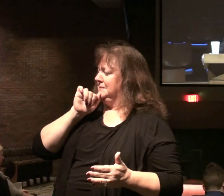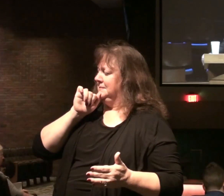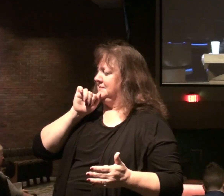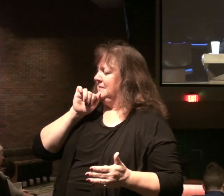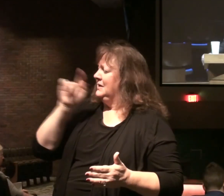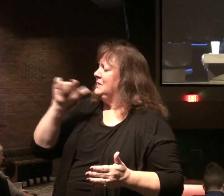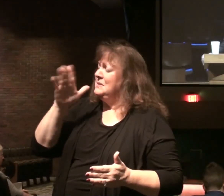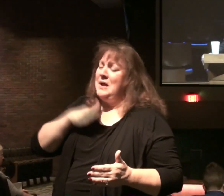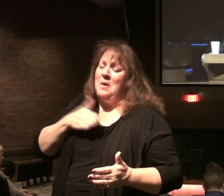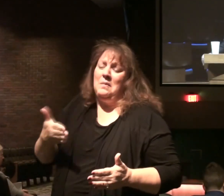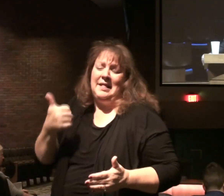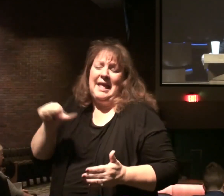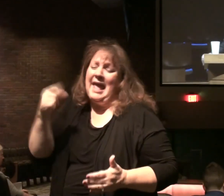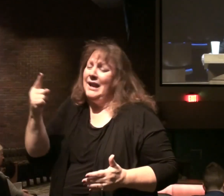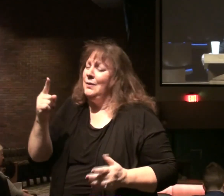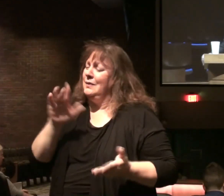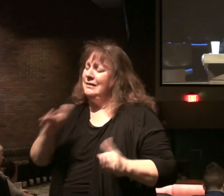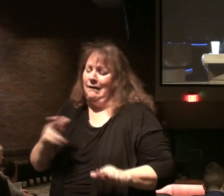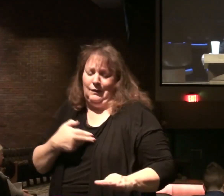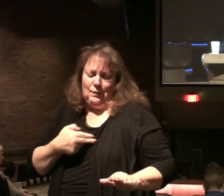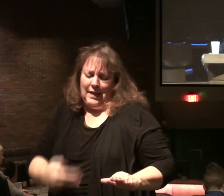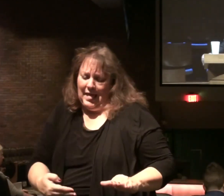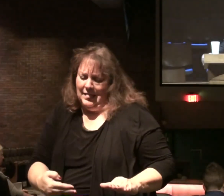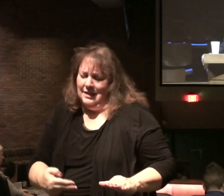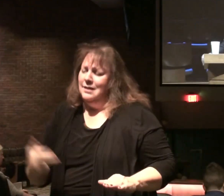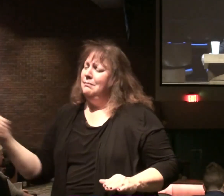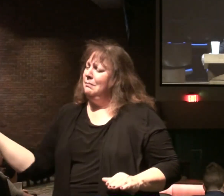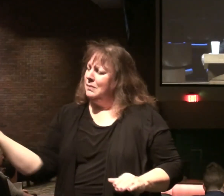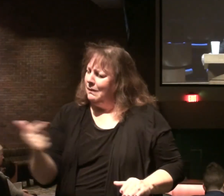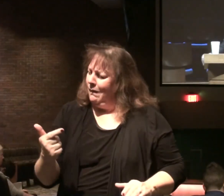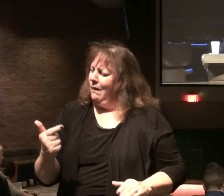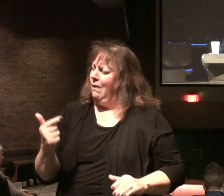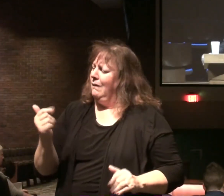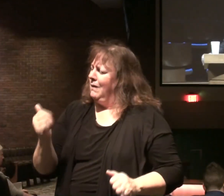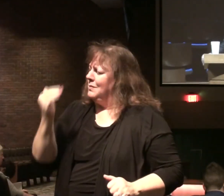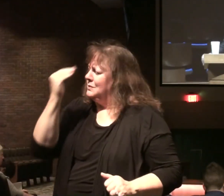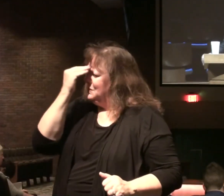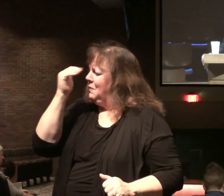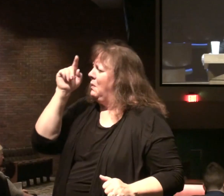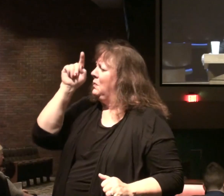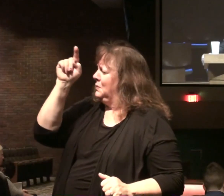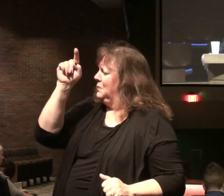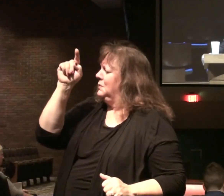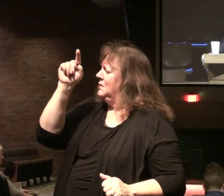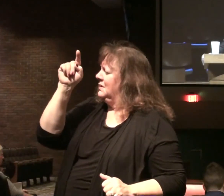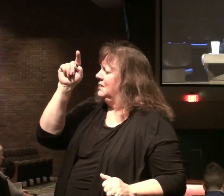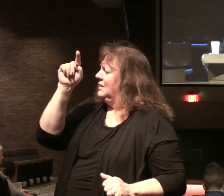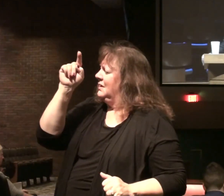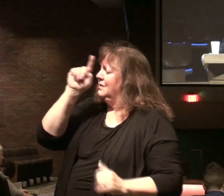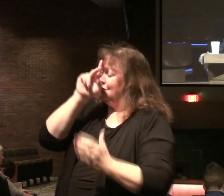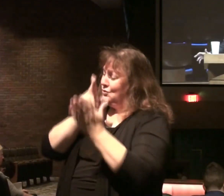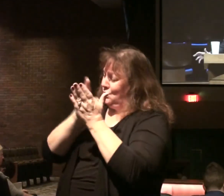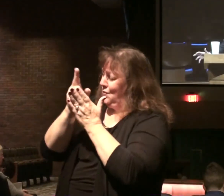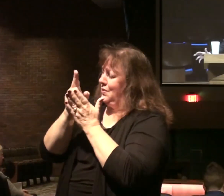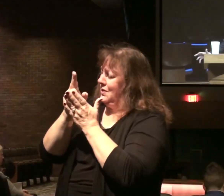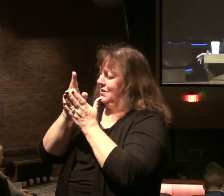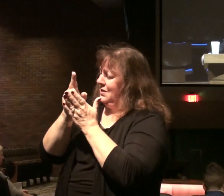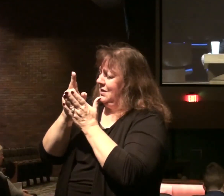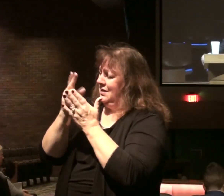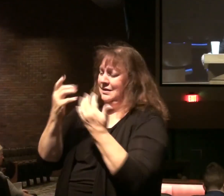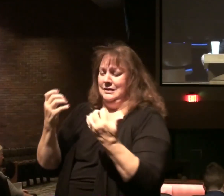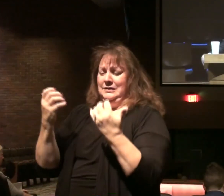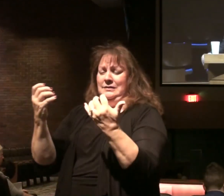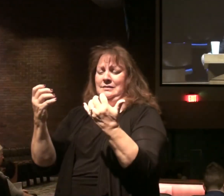You're not willing that any should perish. But that all should come to a knowledge of the truth. We can sit here